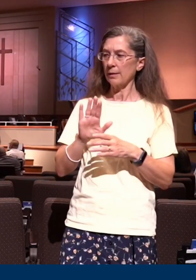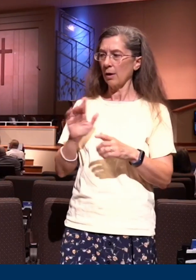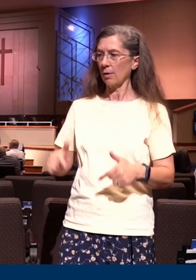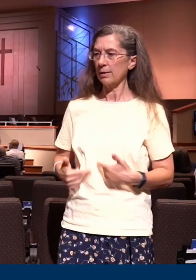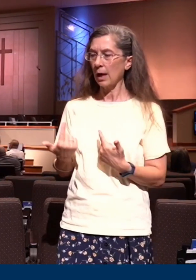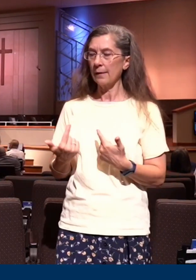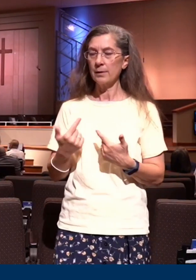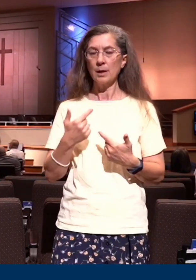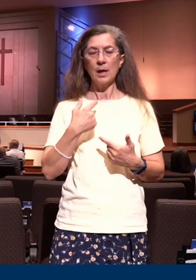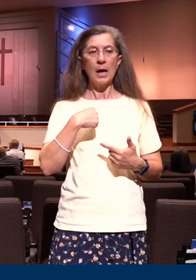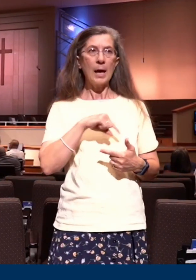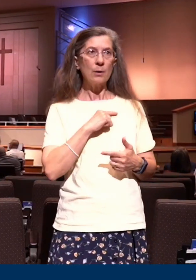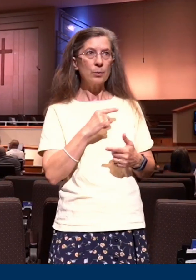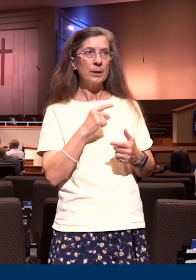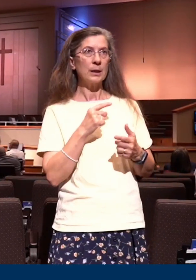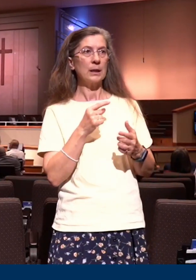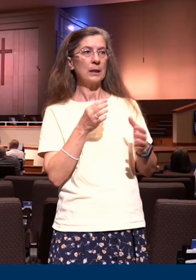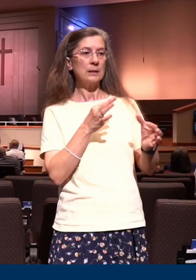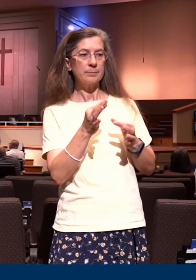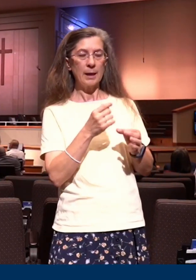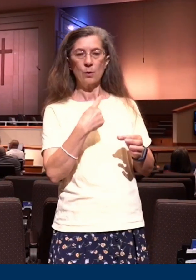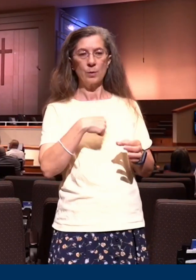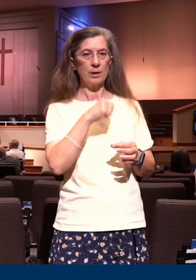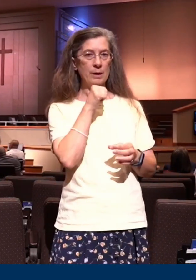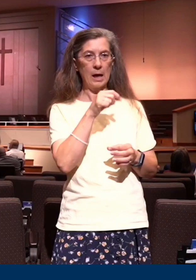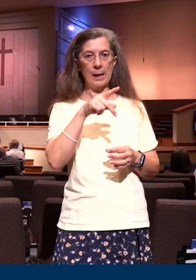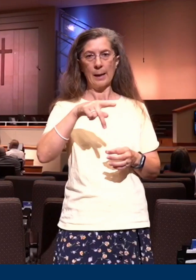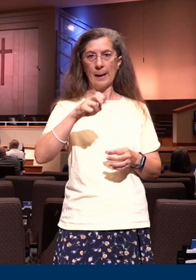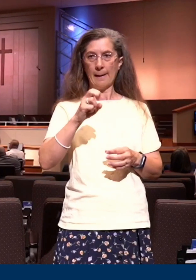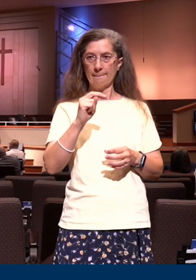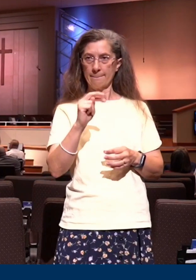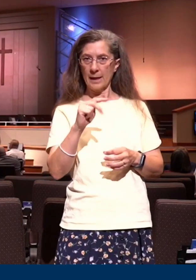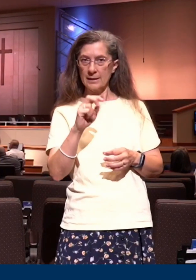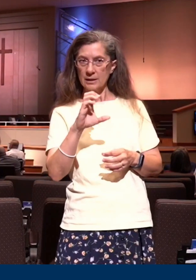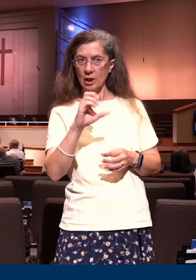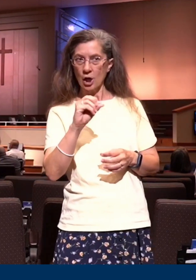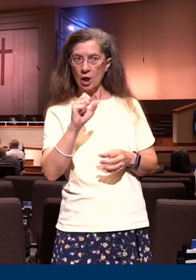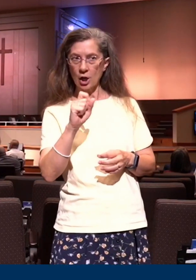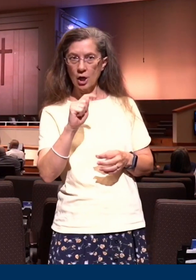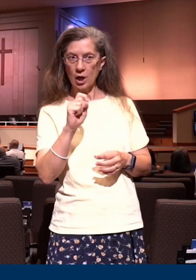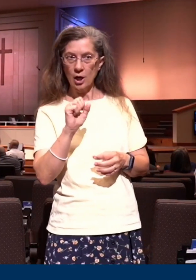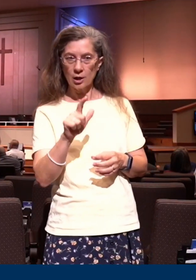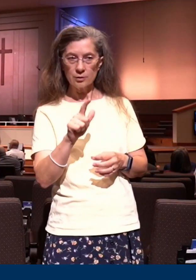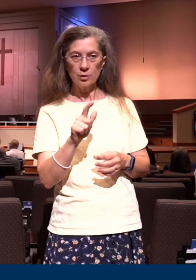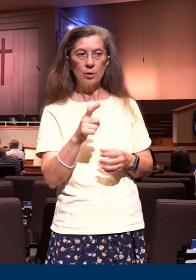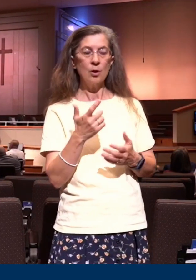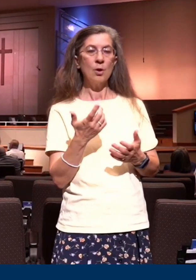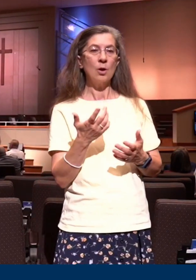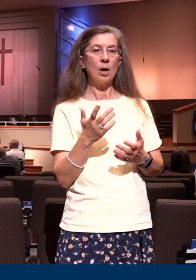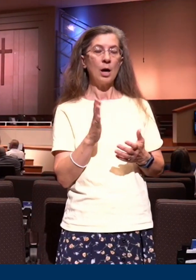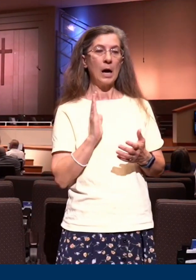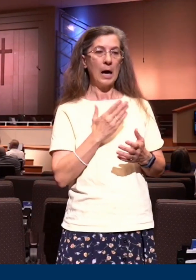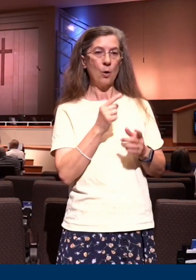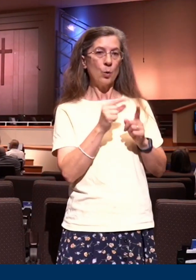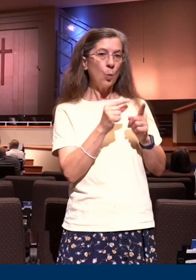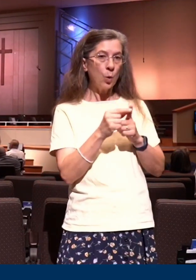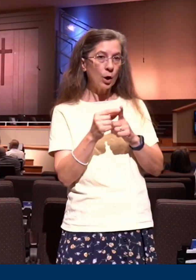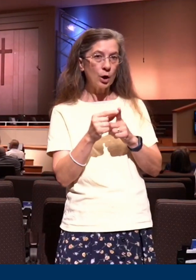them that we're not Pentecostal. We don't believe that someone's word is equivalent to the preserved word of God. We don't practice